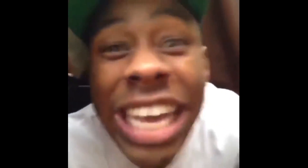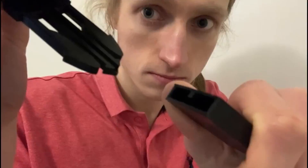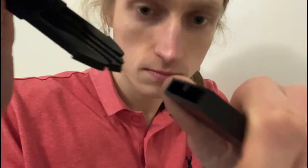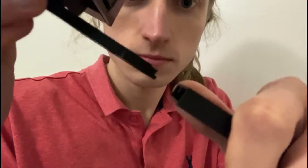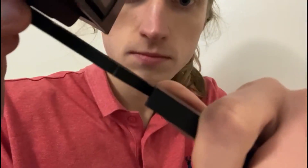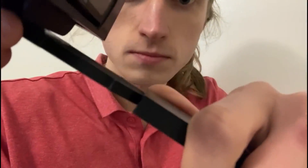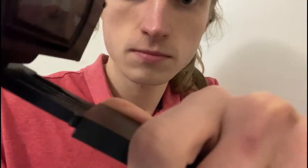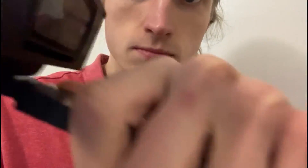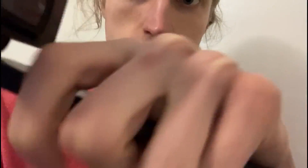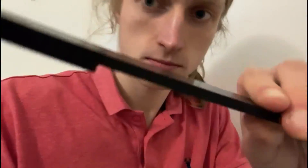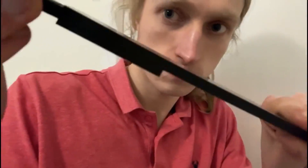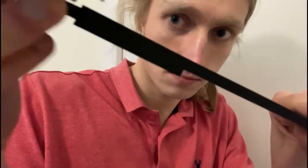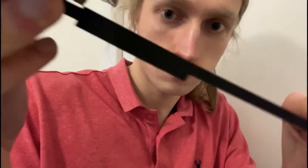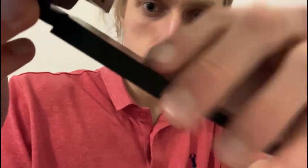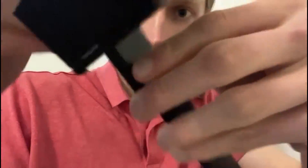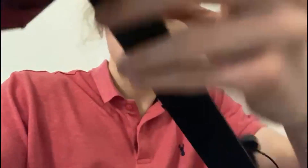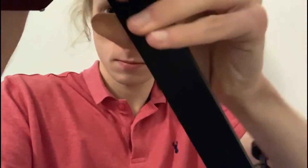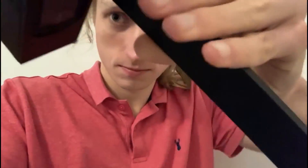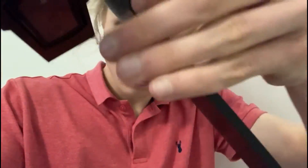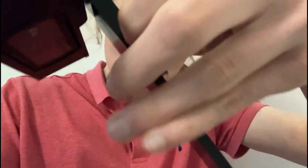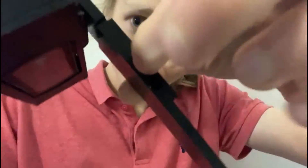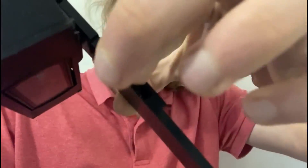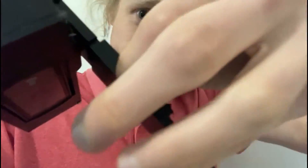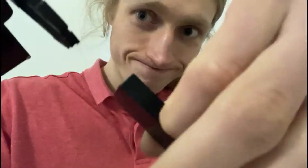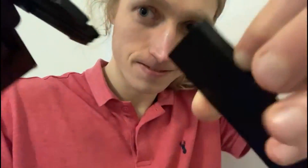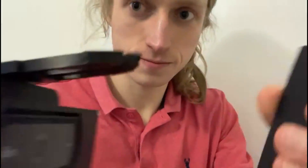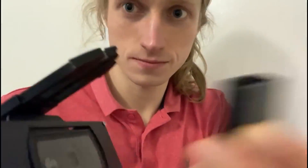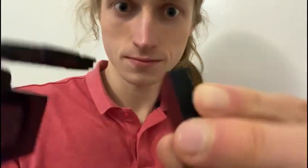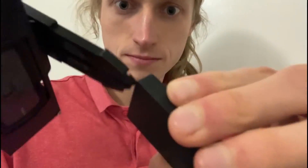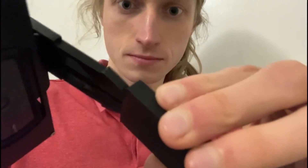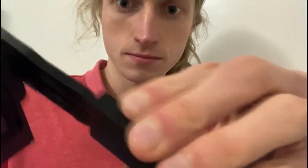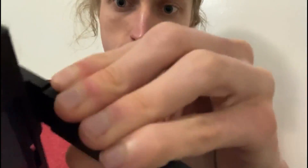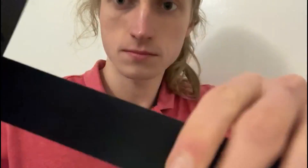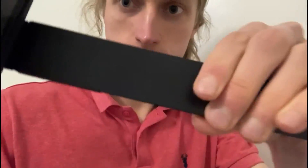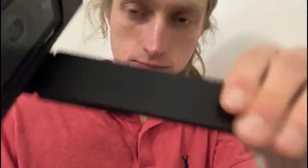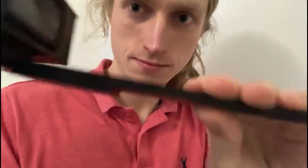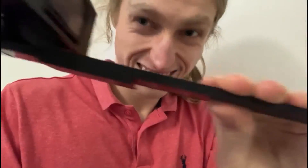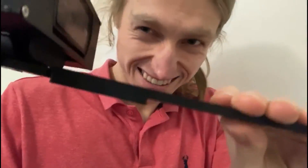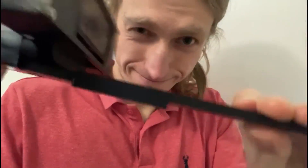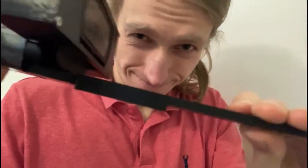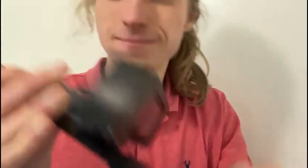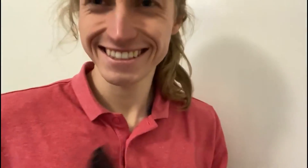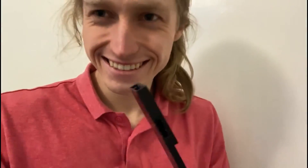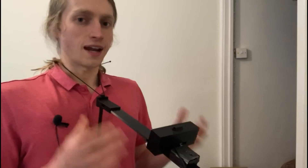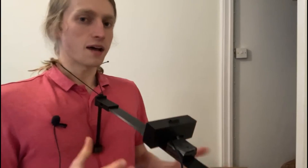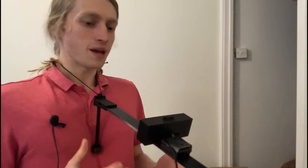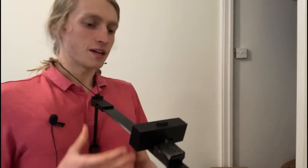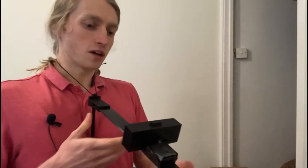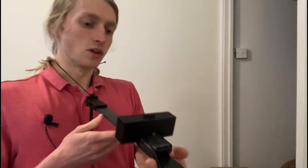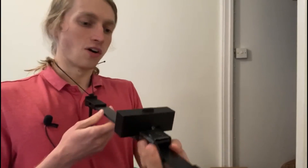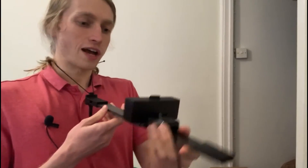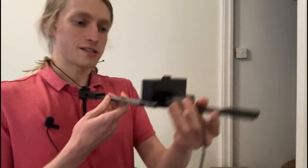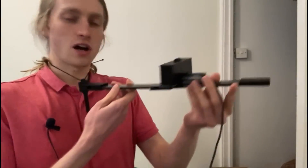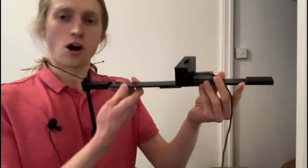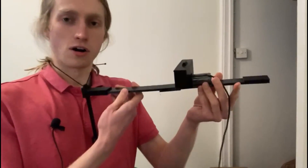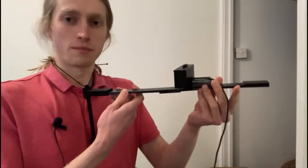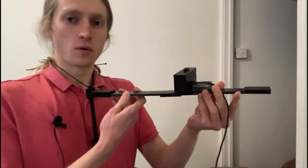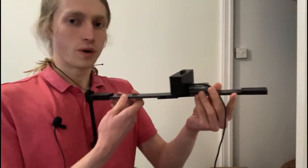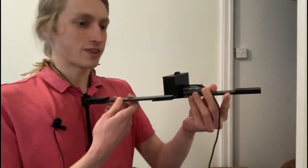It's beautiful, mainly this buckle and lock I designed. You can snip in and out however you please. And I made a long ass arm with